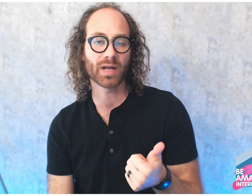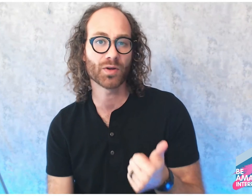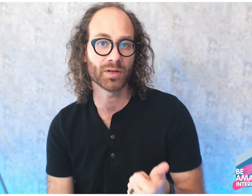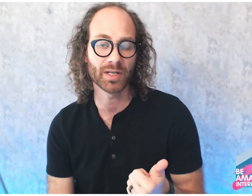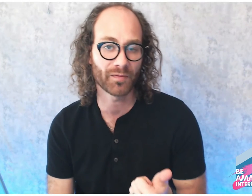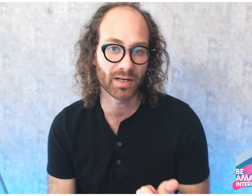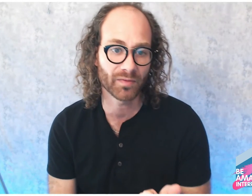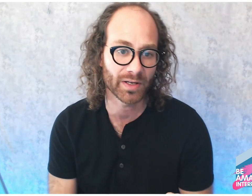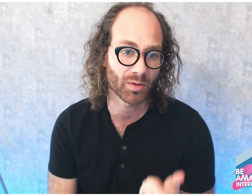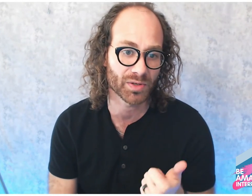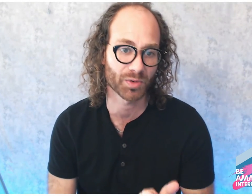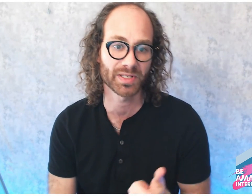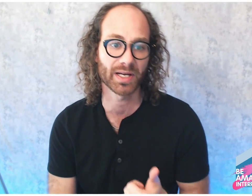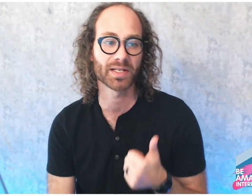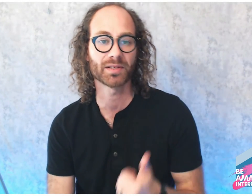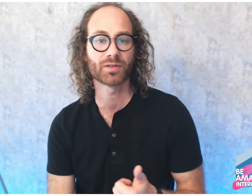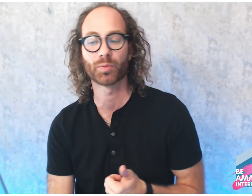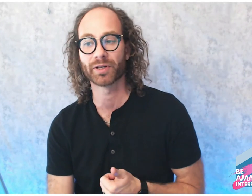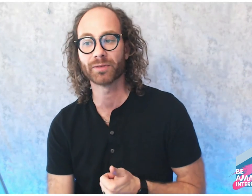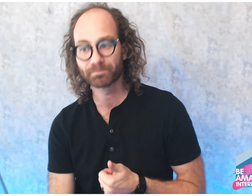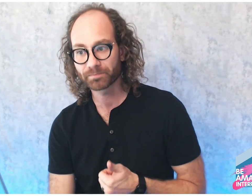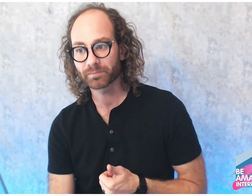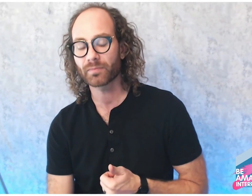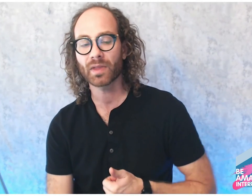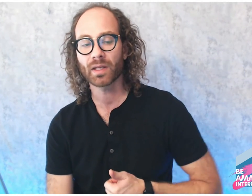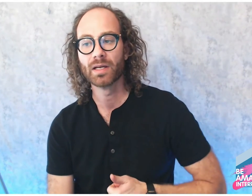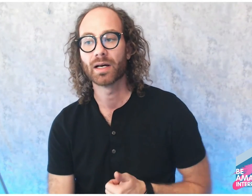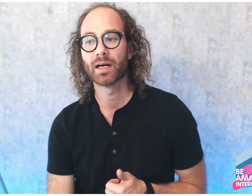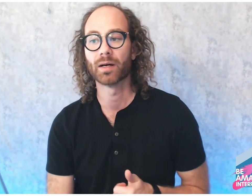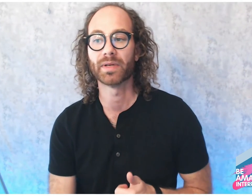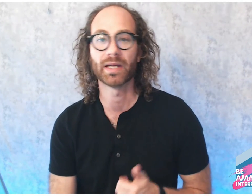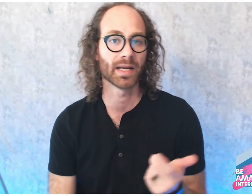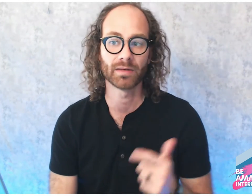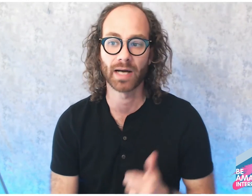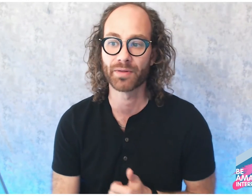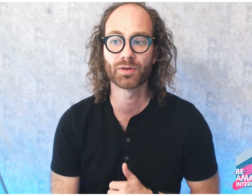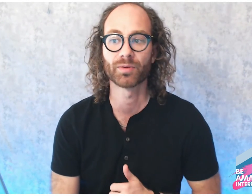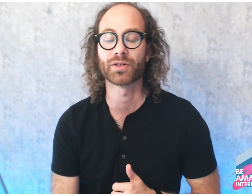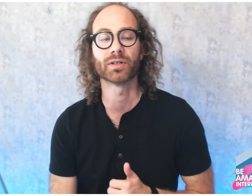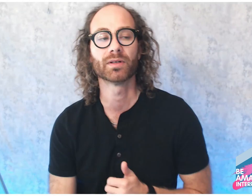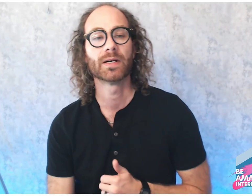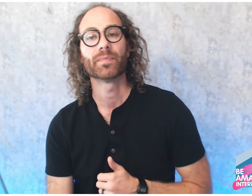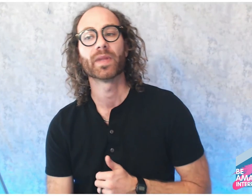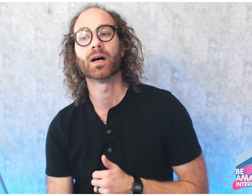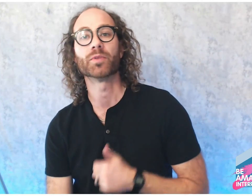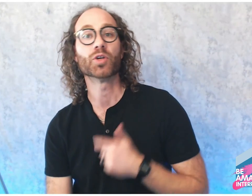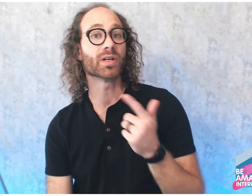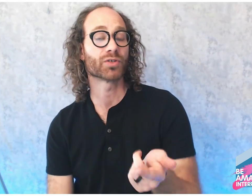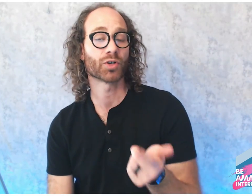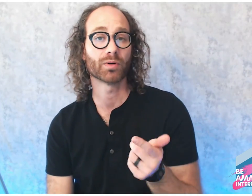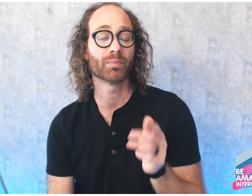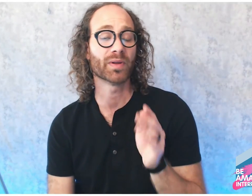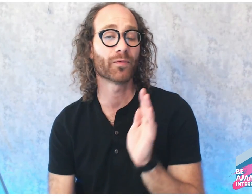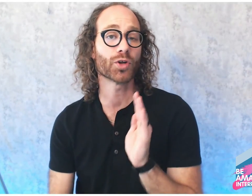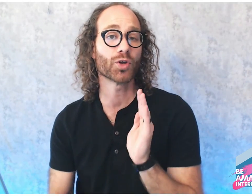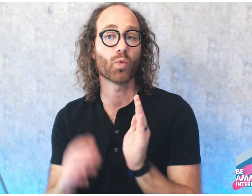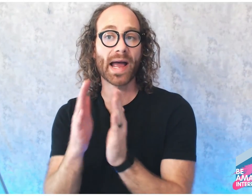need to find a video or source text that's interpreted. Again, either direction. Before you actually